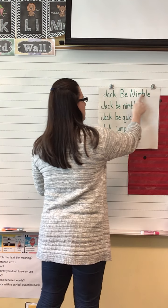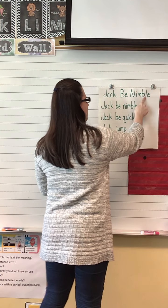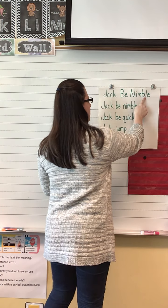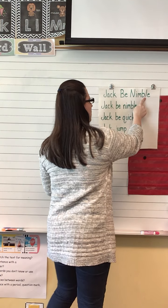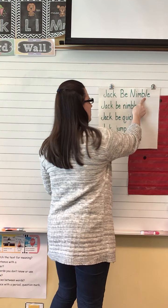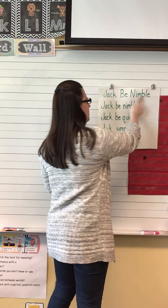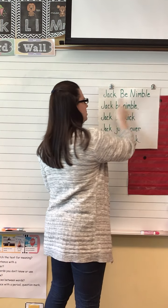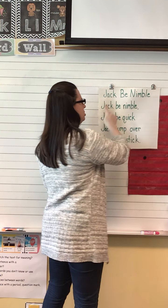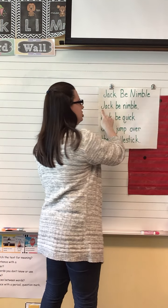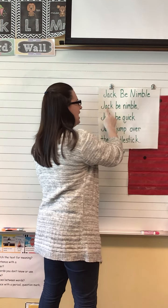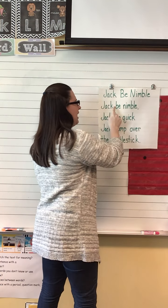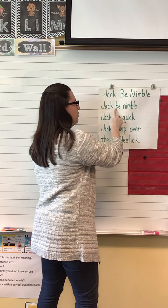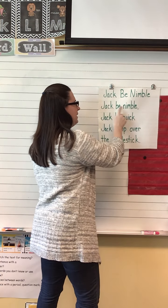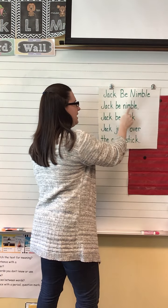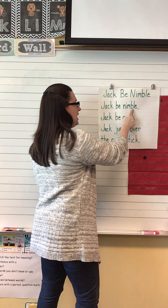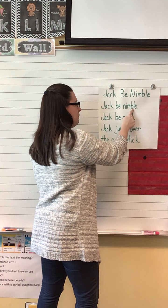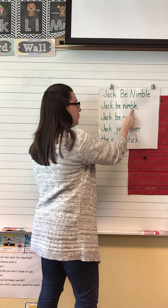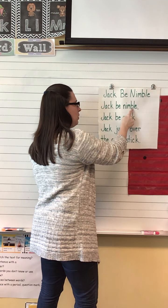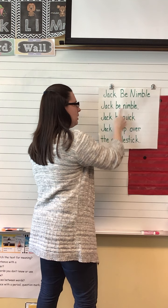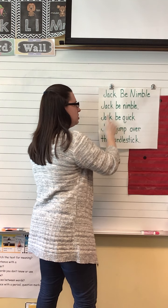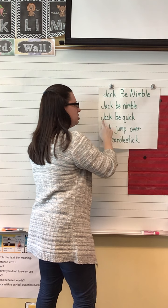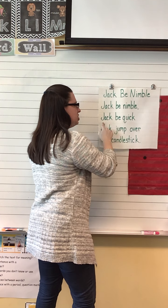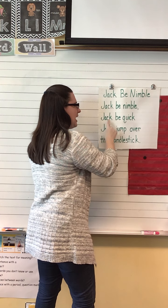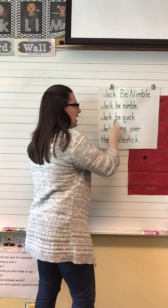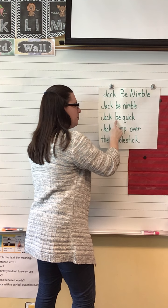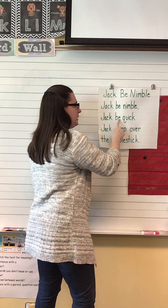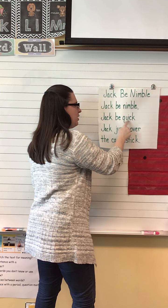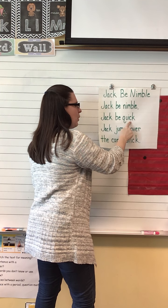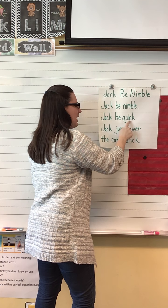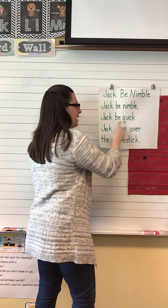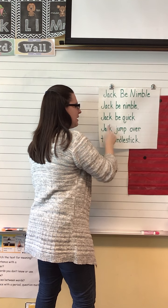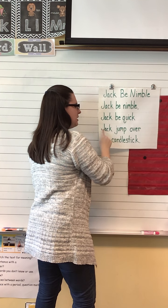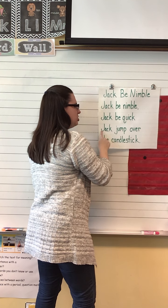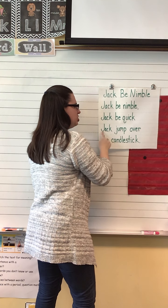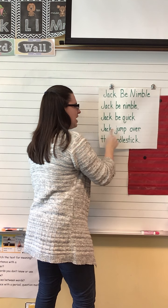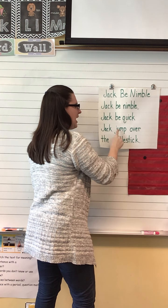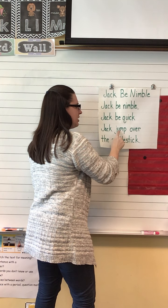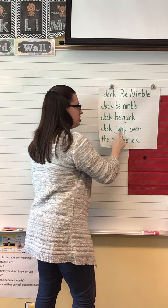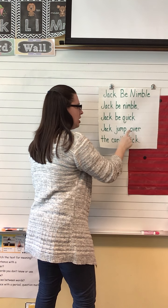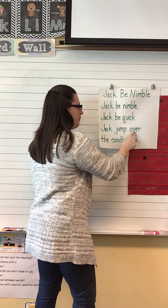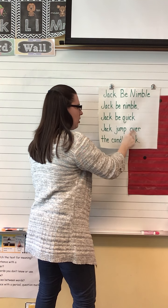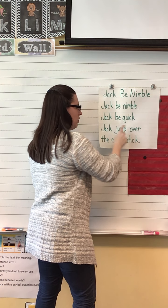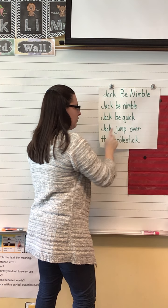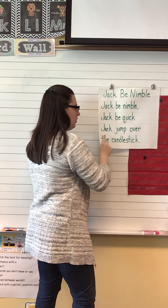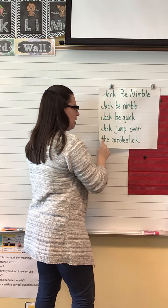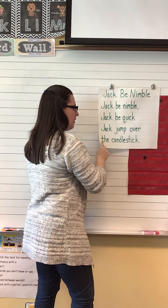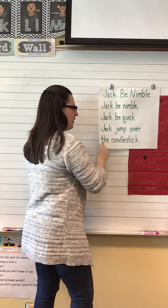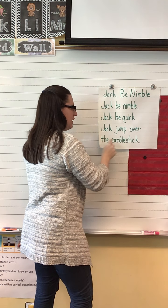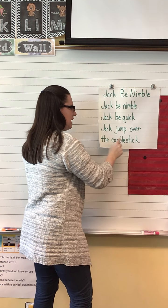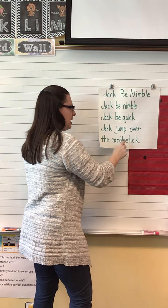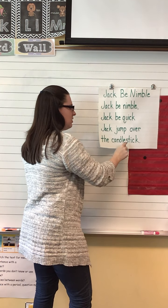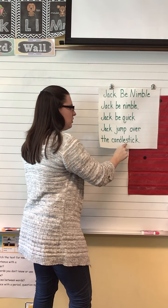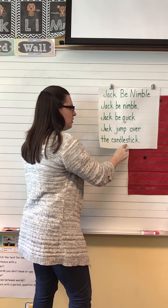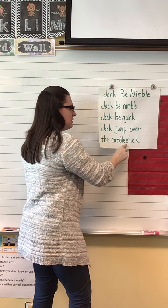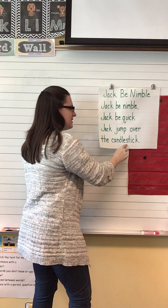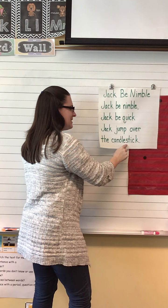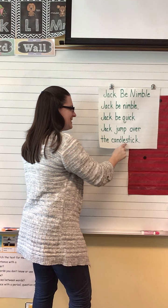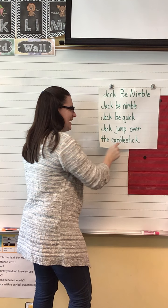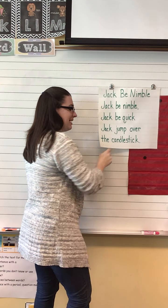nimble. Jack, be nimble. Jack, be quick. Jack, jump over the candlestick.